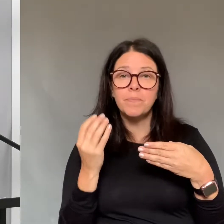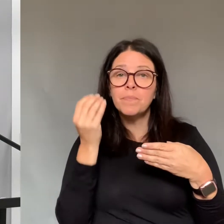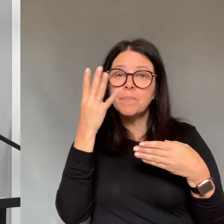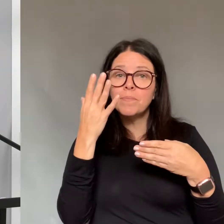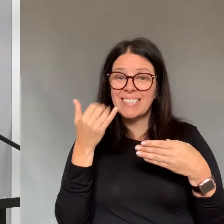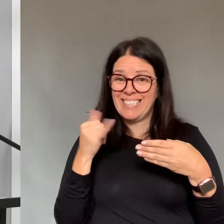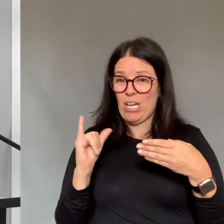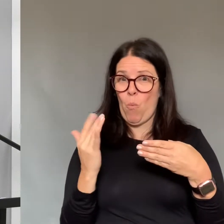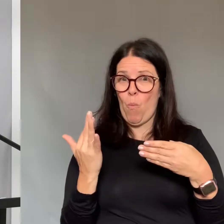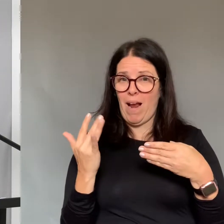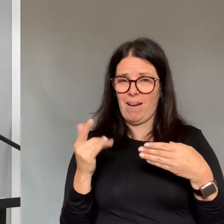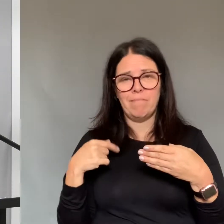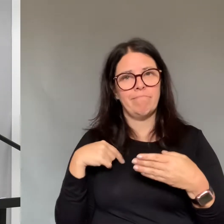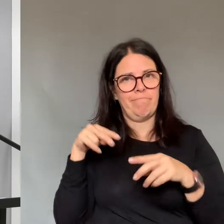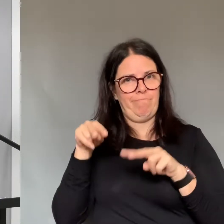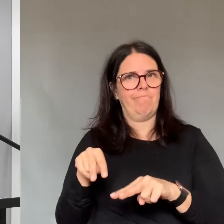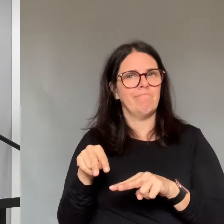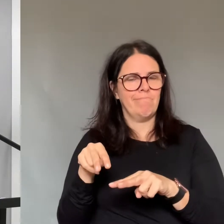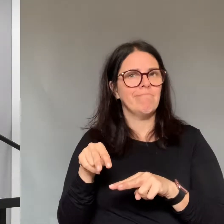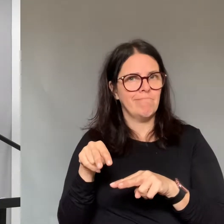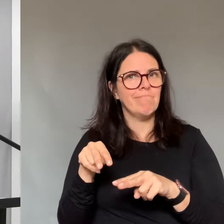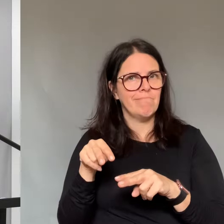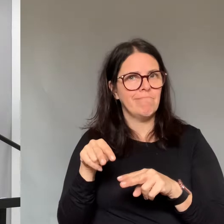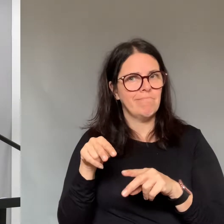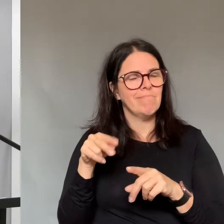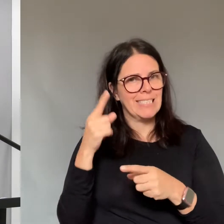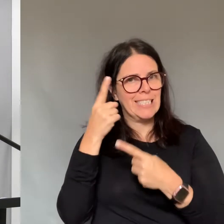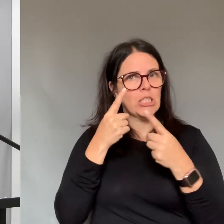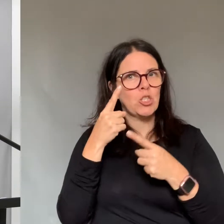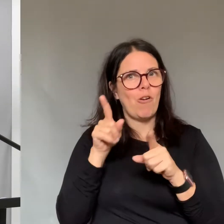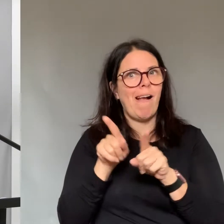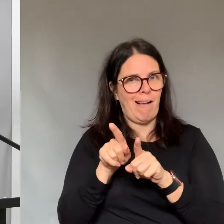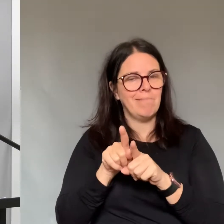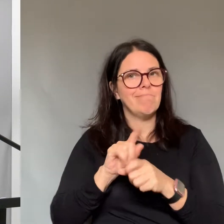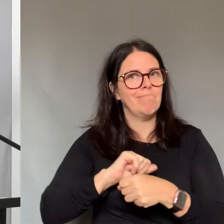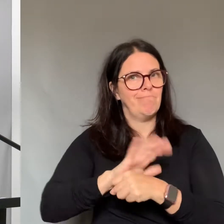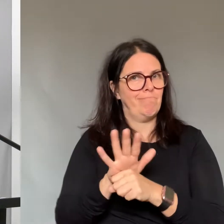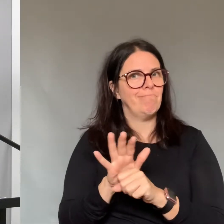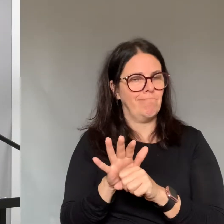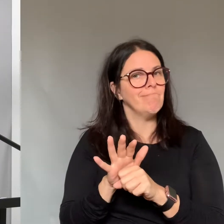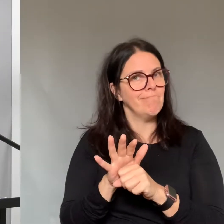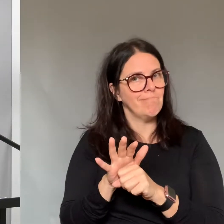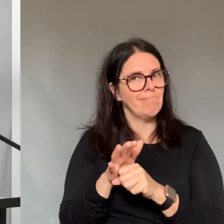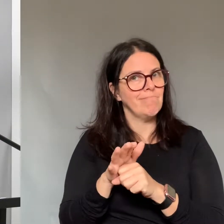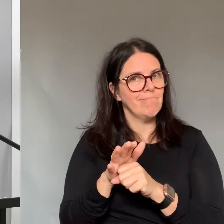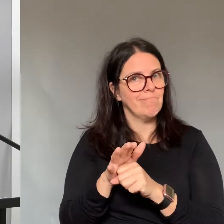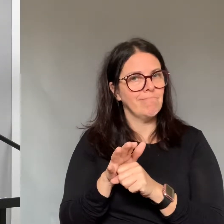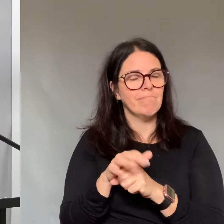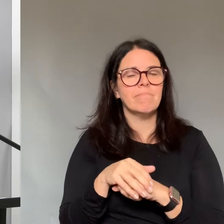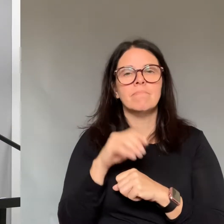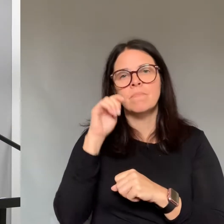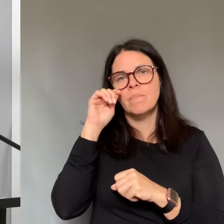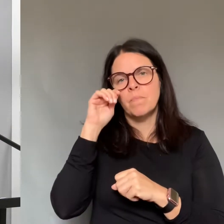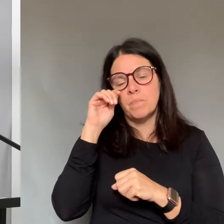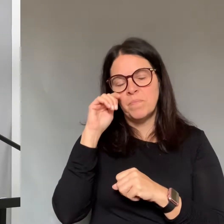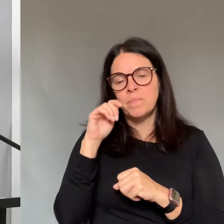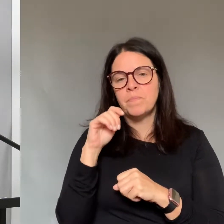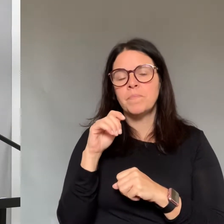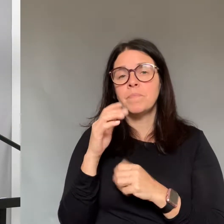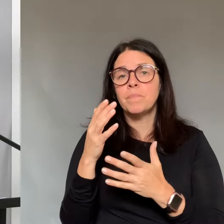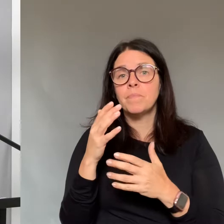tests are potential positive cases. Those that are awaiting results are to remain in self-isolation.